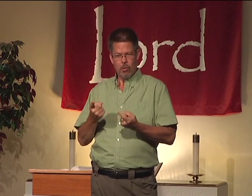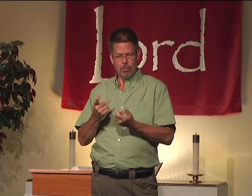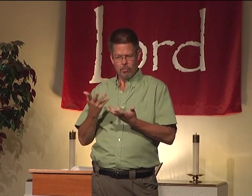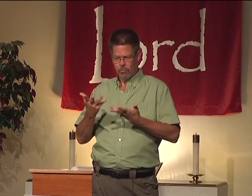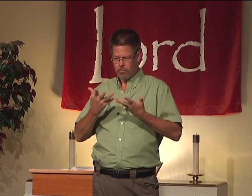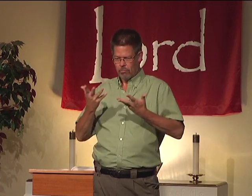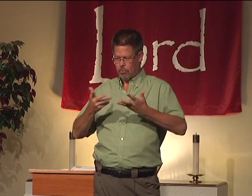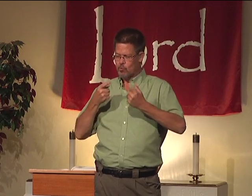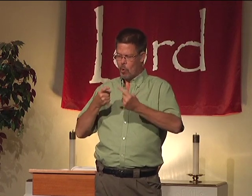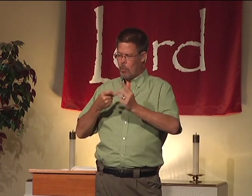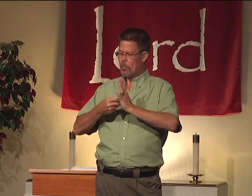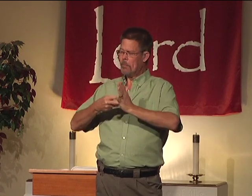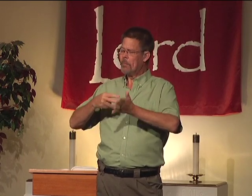I struggle with it sometimes.